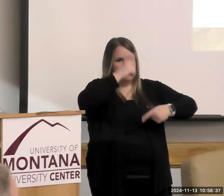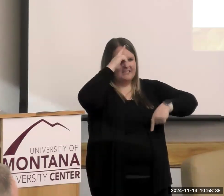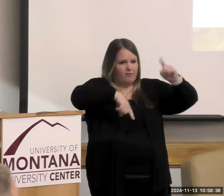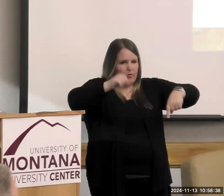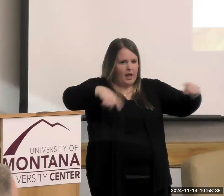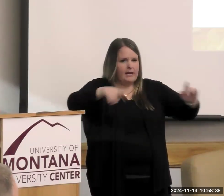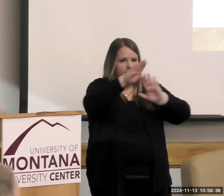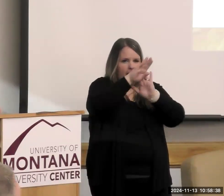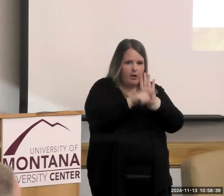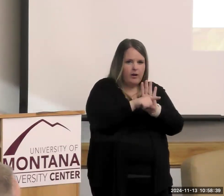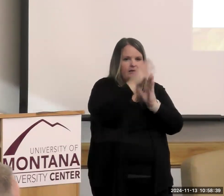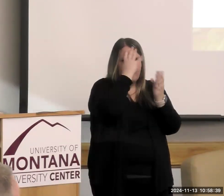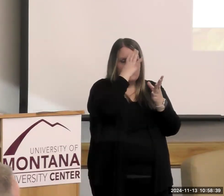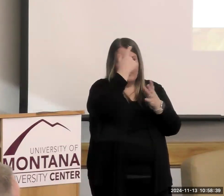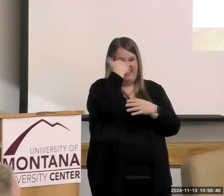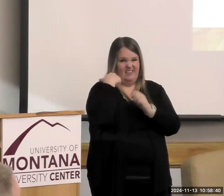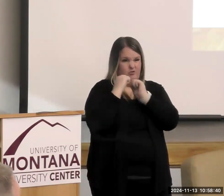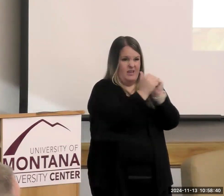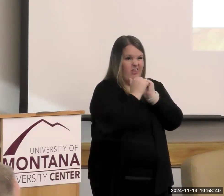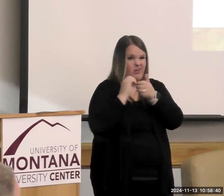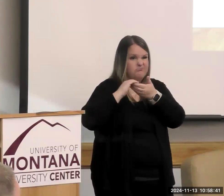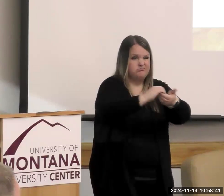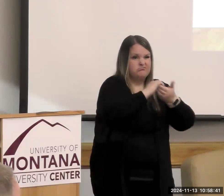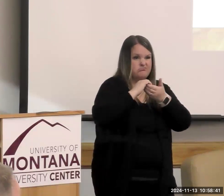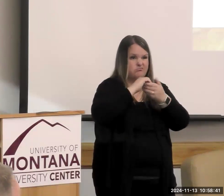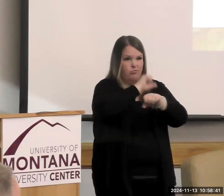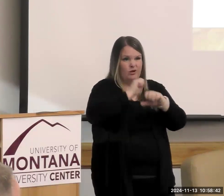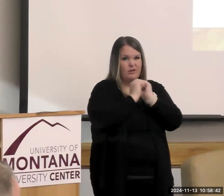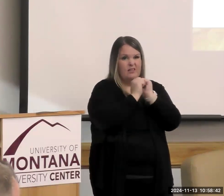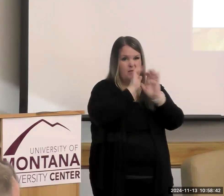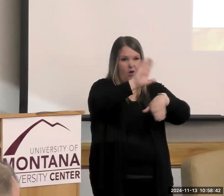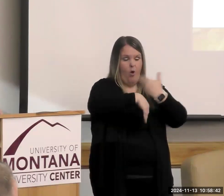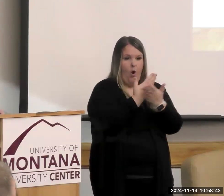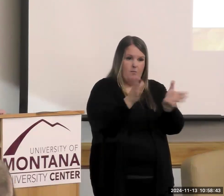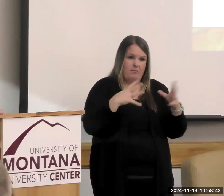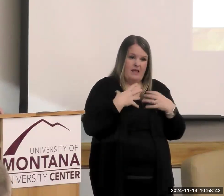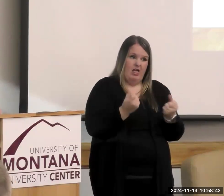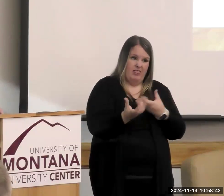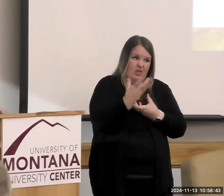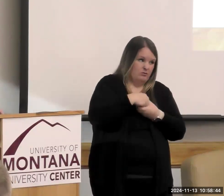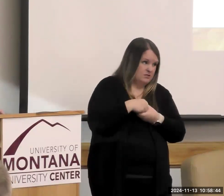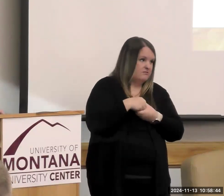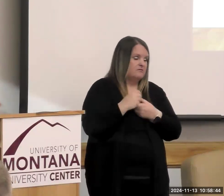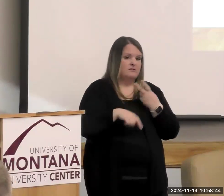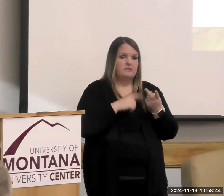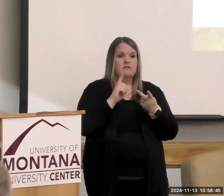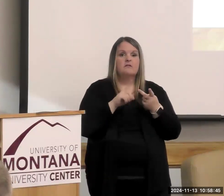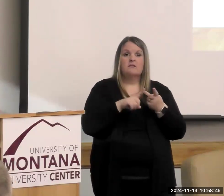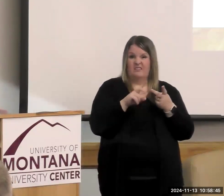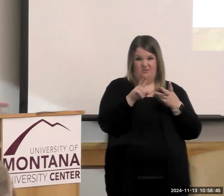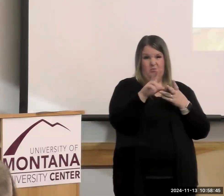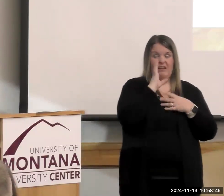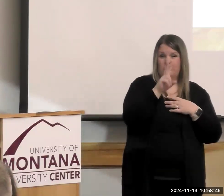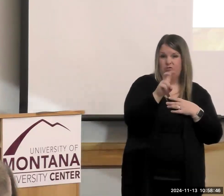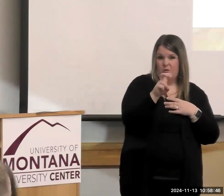think together we can work on making all public health programs inclusive. So we have the 200 organizations.